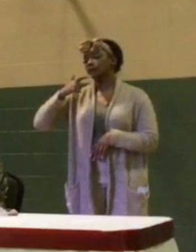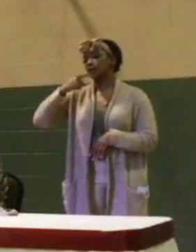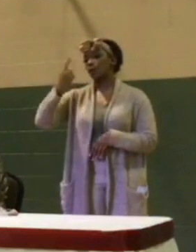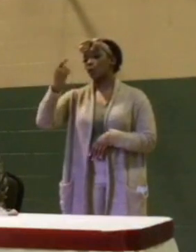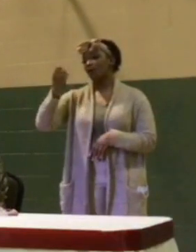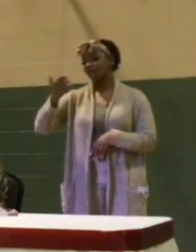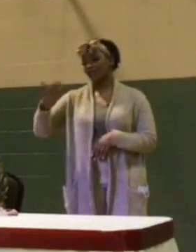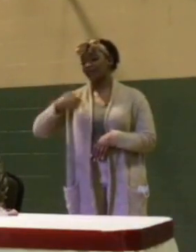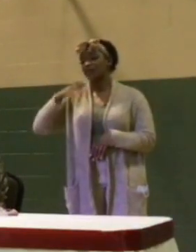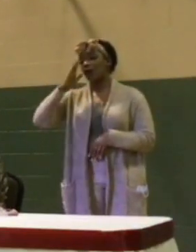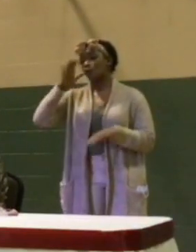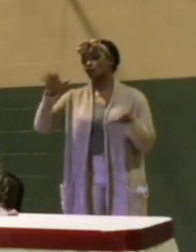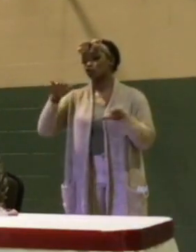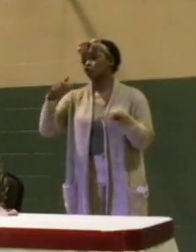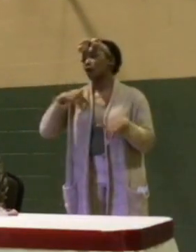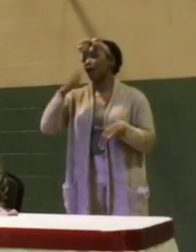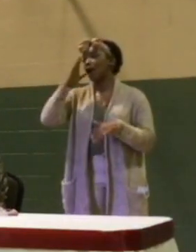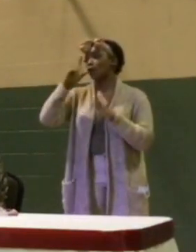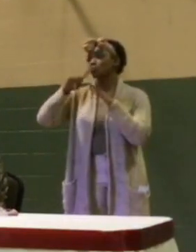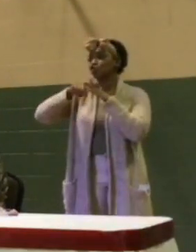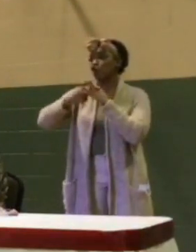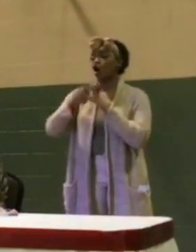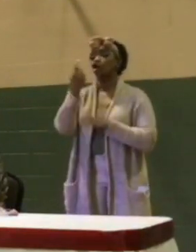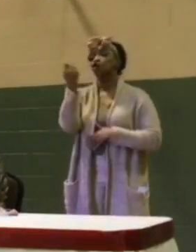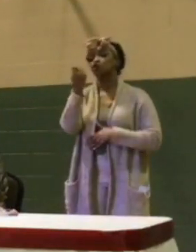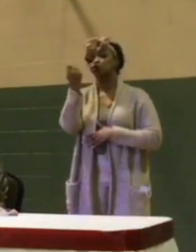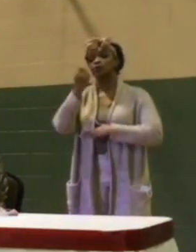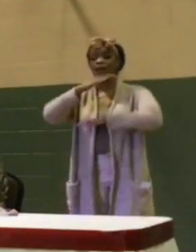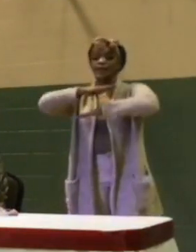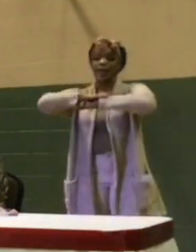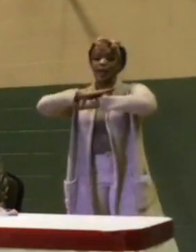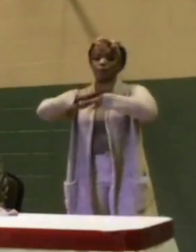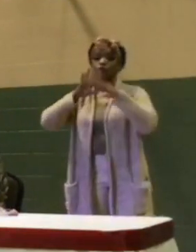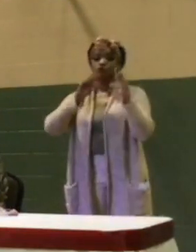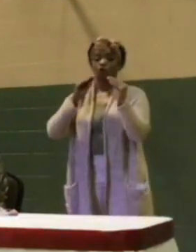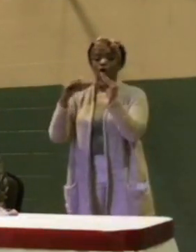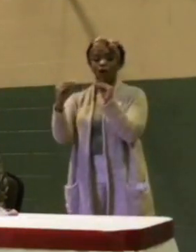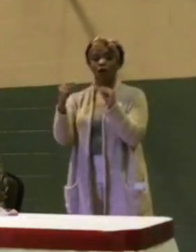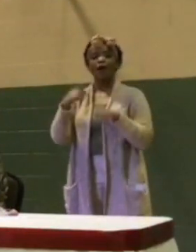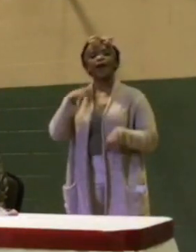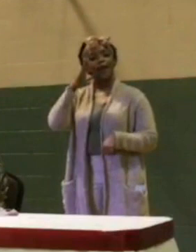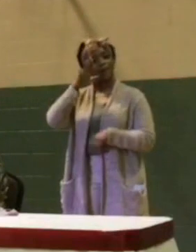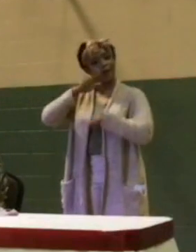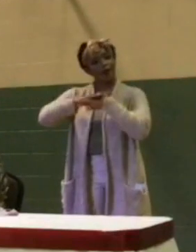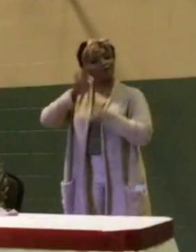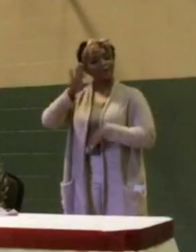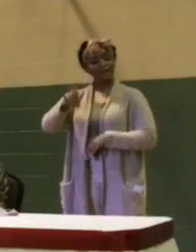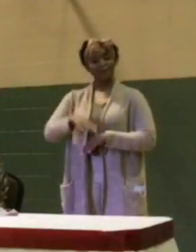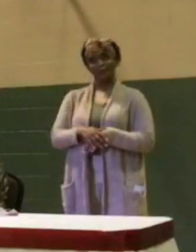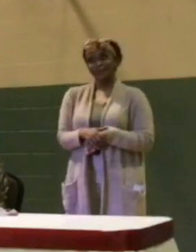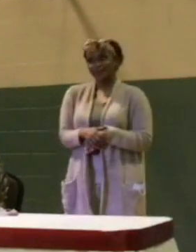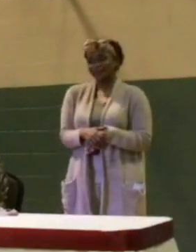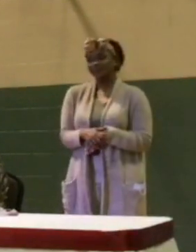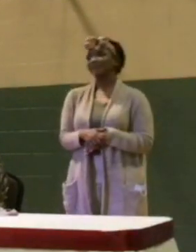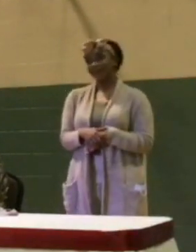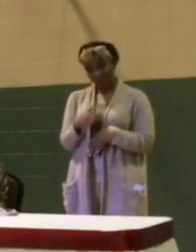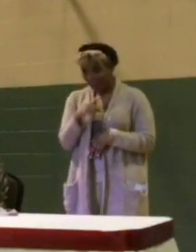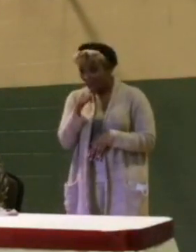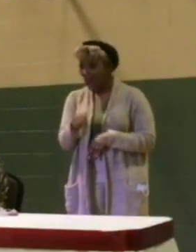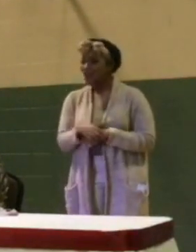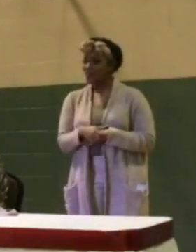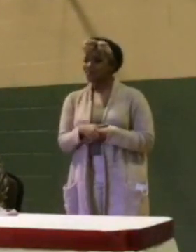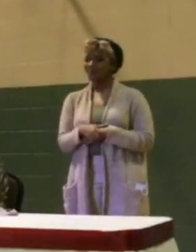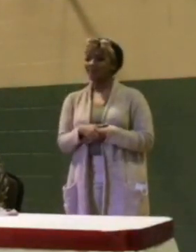do is I am going to start a Tuesday table talk, and I'm going to get on Facebook. I am.